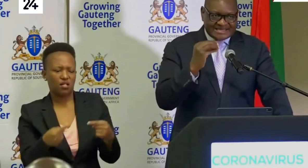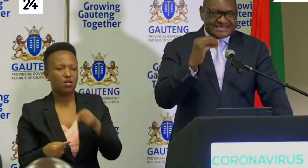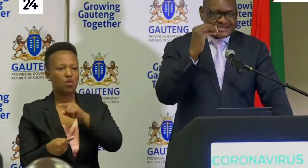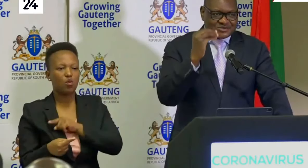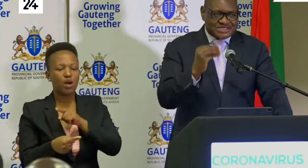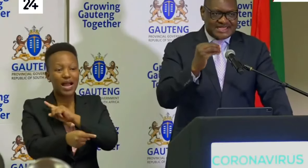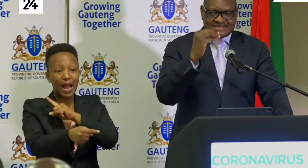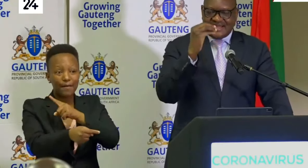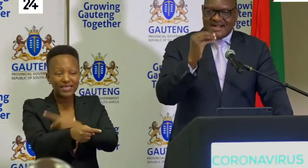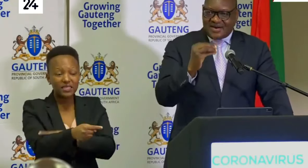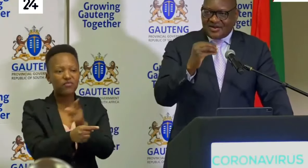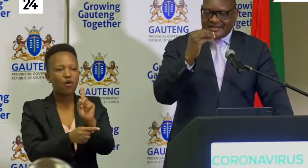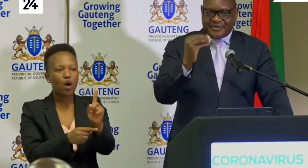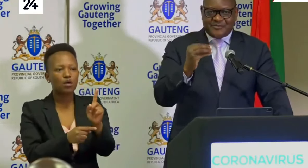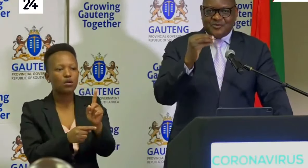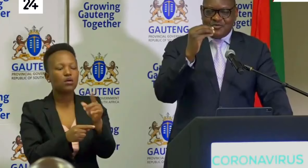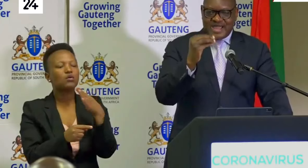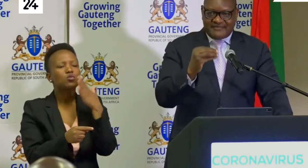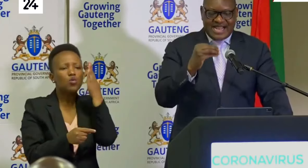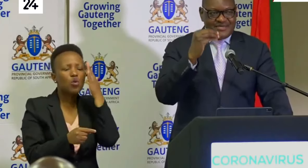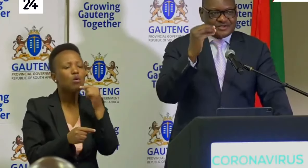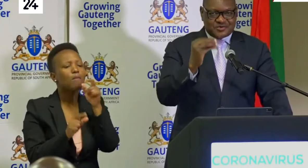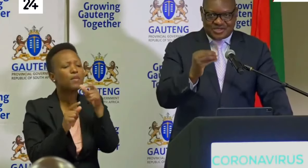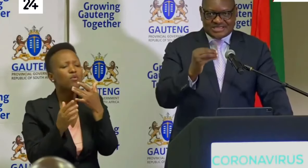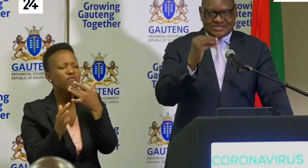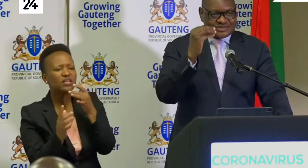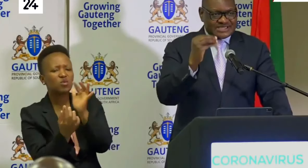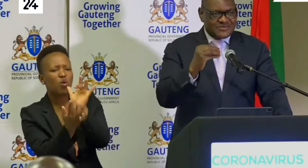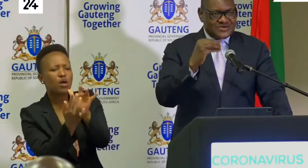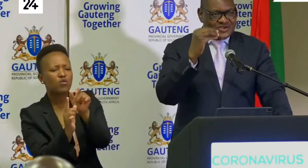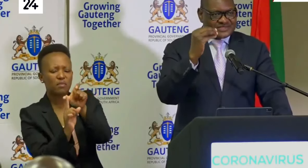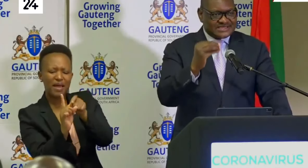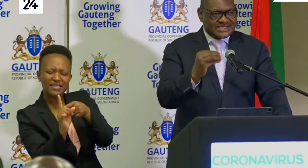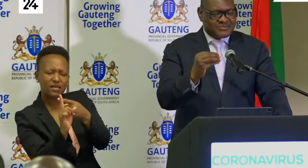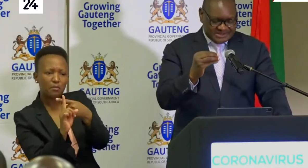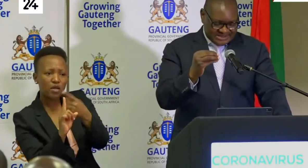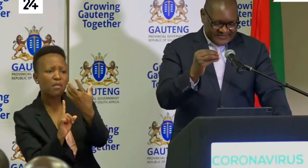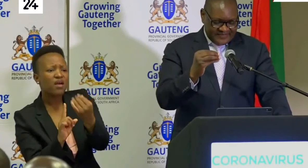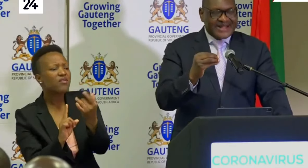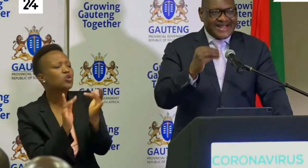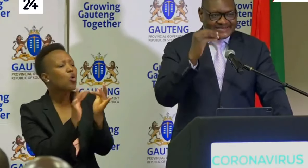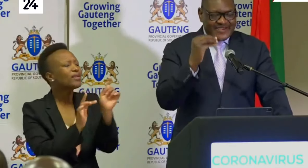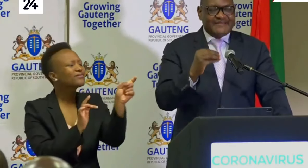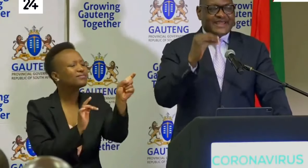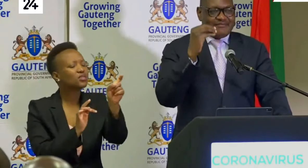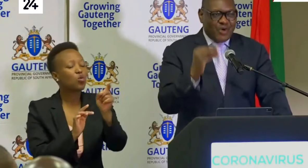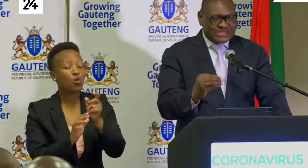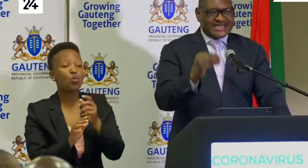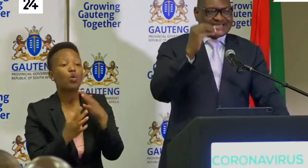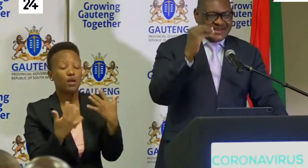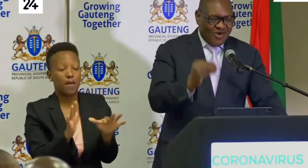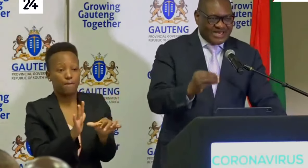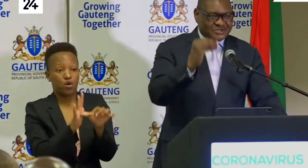the capacity to trace all the people who may have come into contact with someone who have tested positive, it's very, very